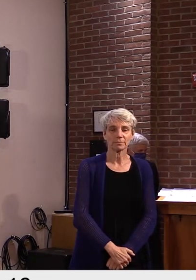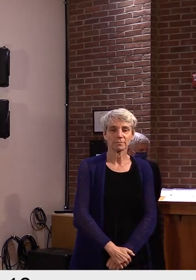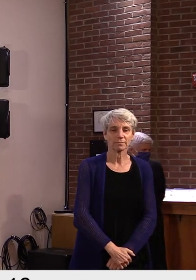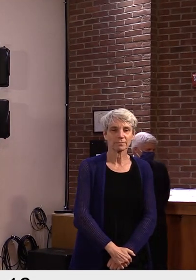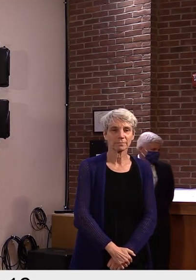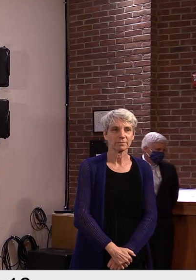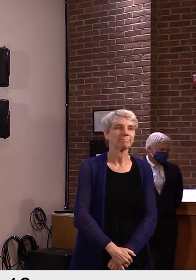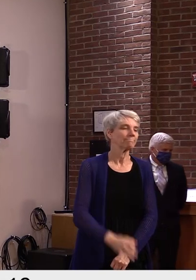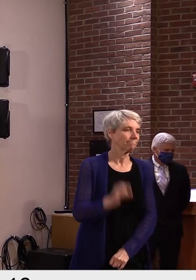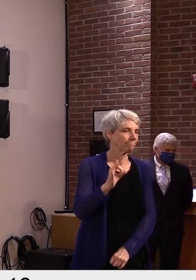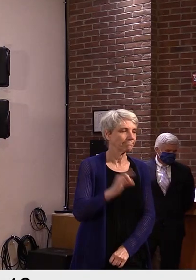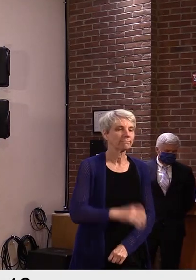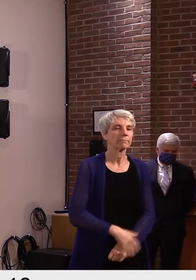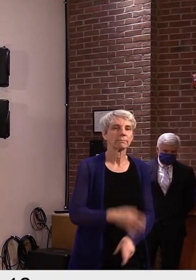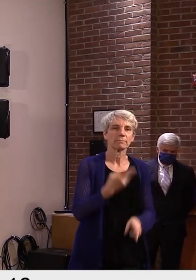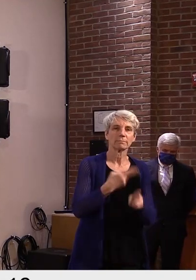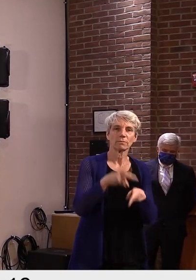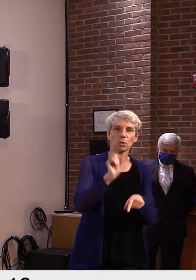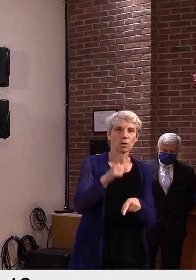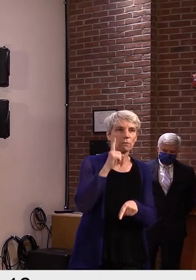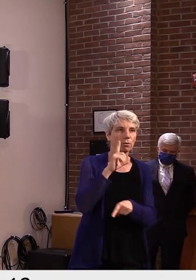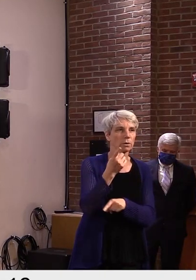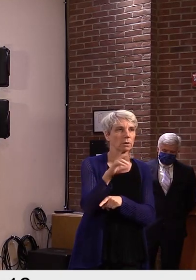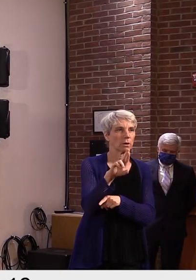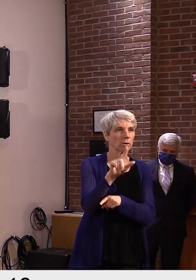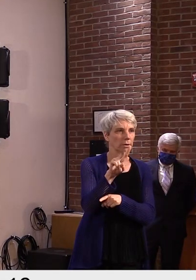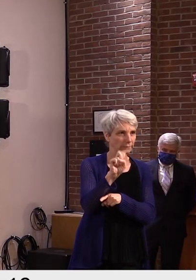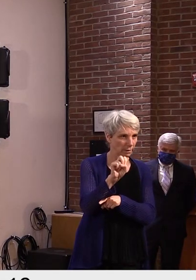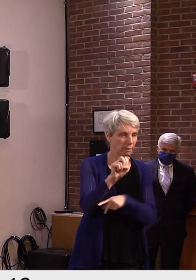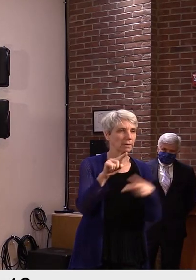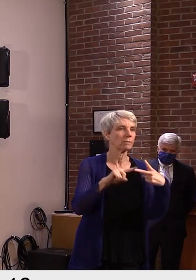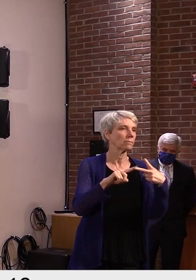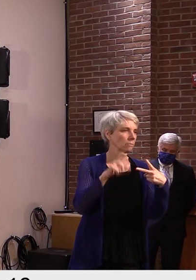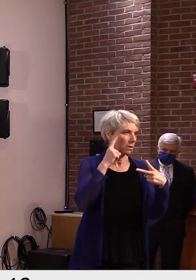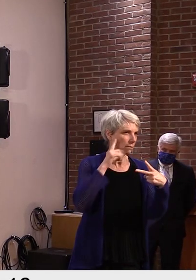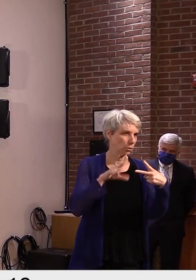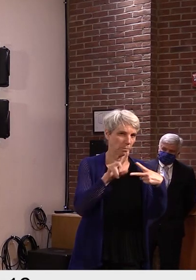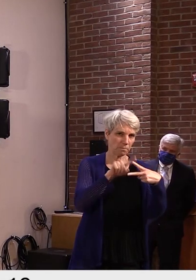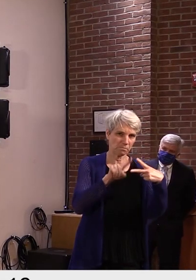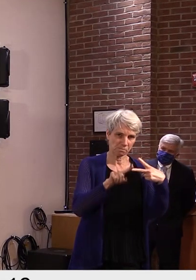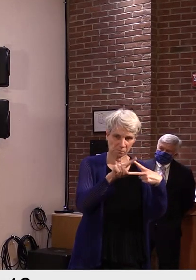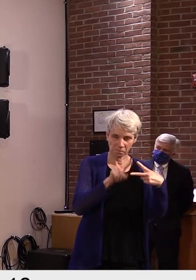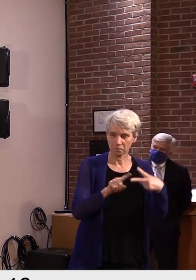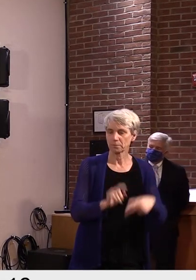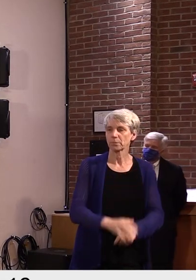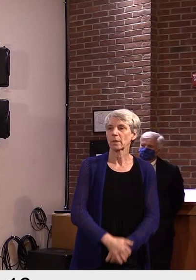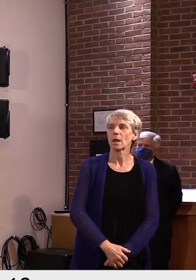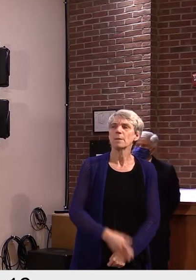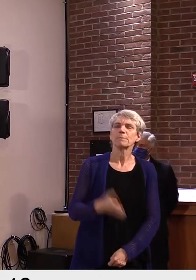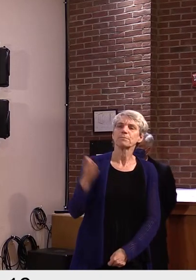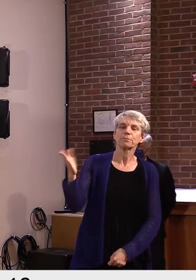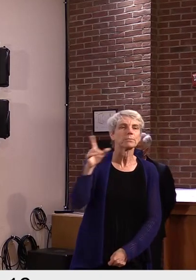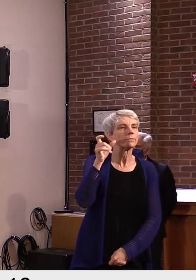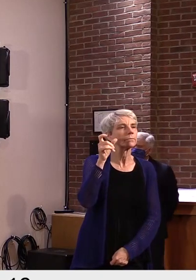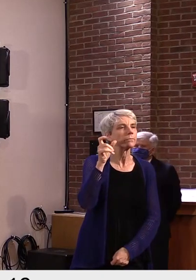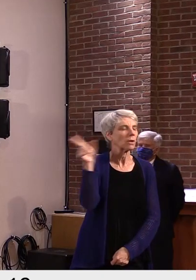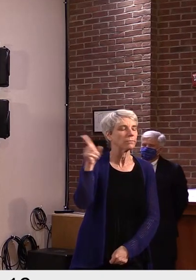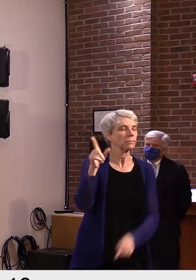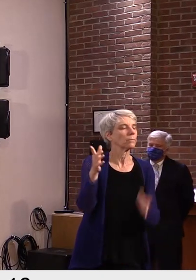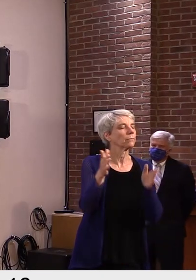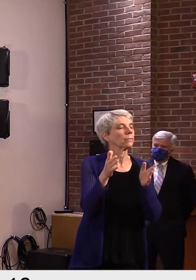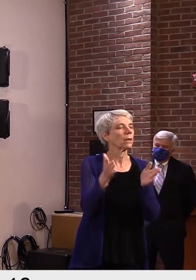Thank you. A quick one for the doctor and the governor, if I may. Dr. Levine, have you had a chance to